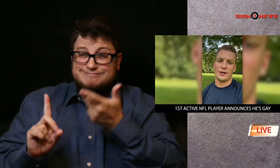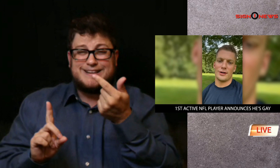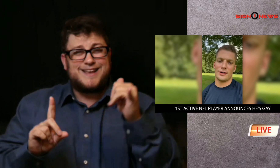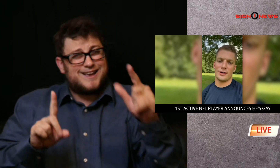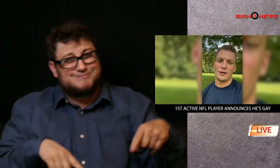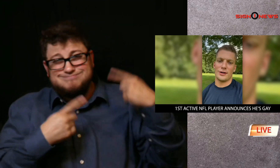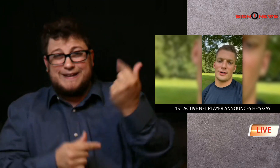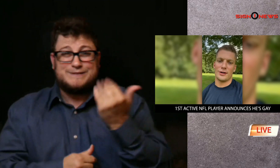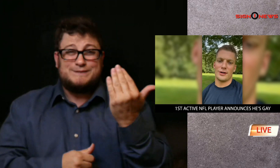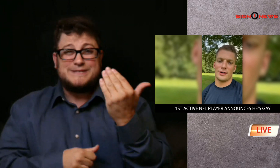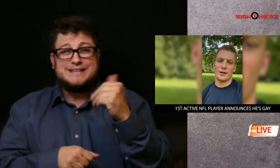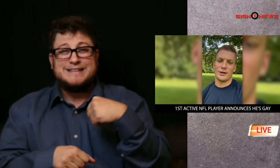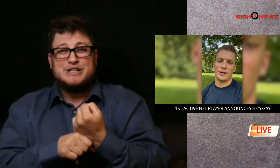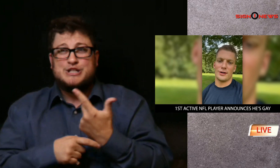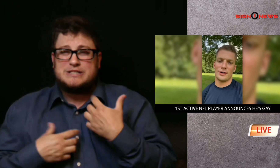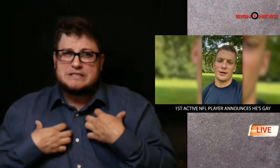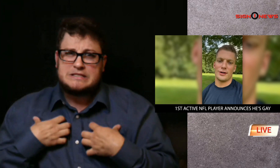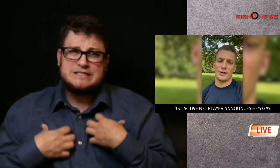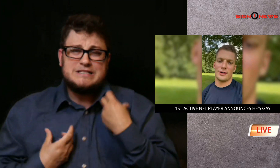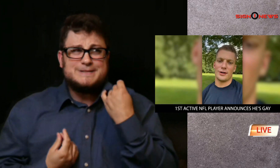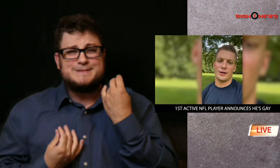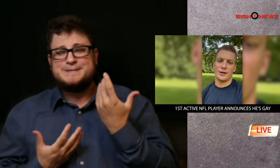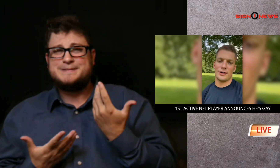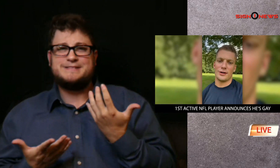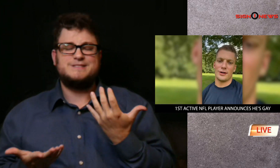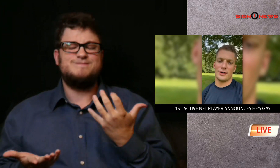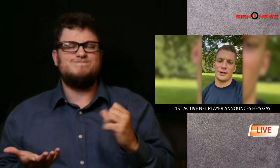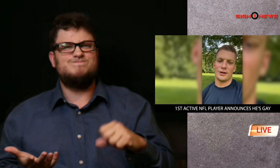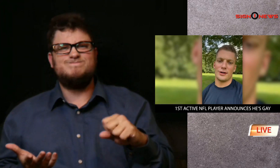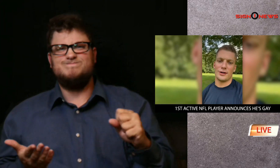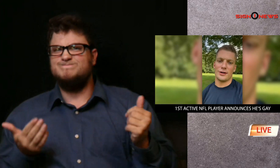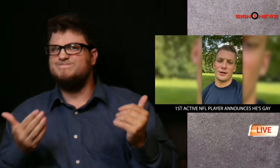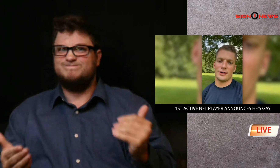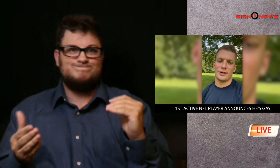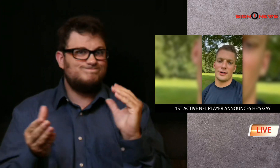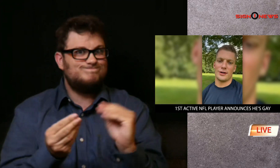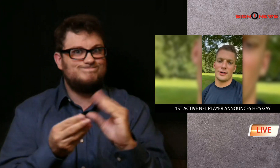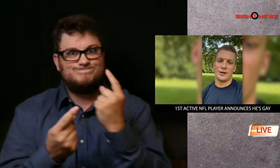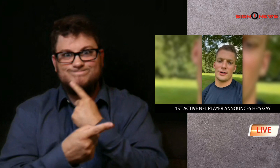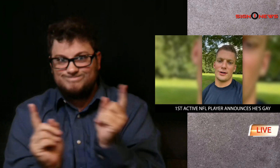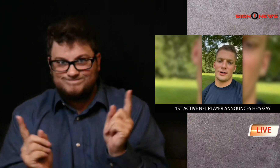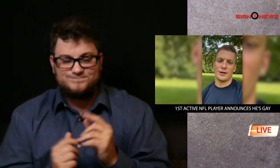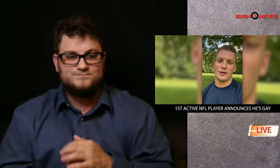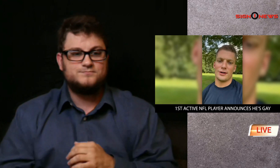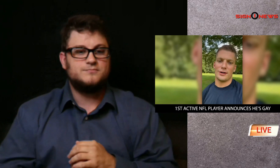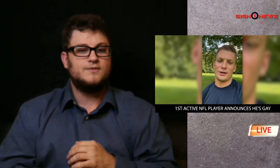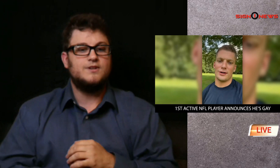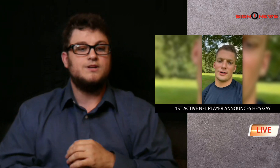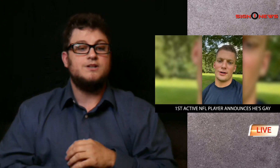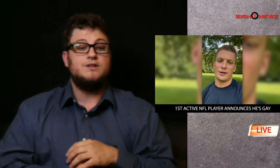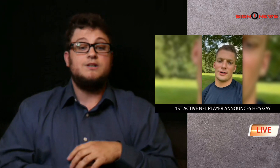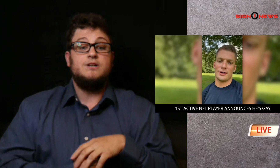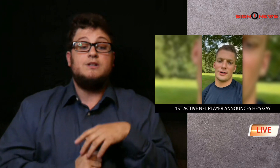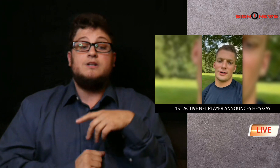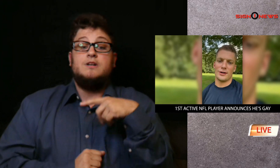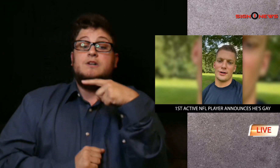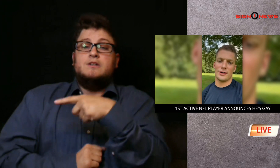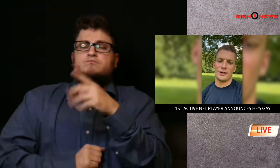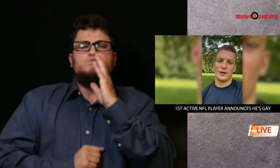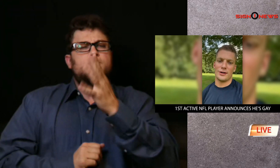In the video Nasib said he agonized over the decision to announce he is gay for 15 years.